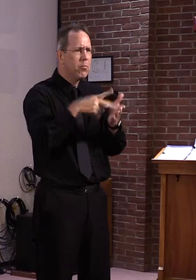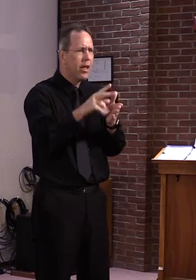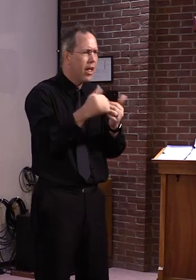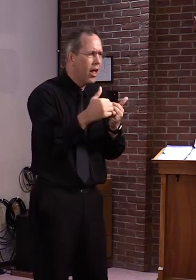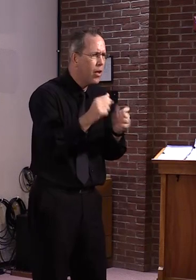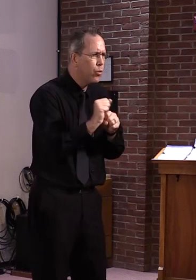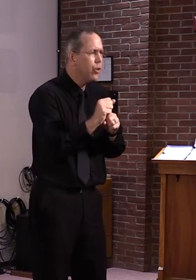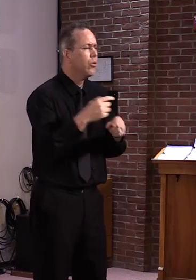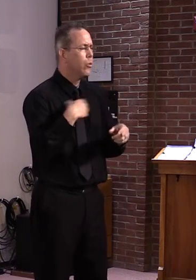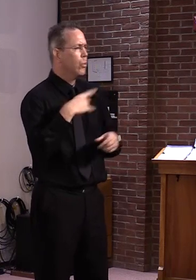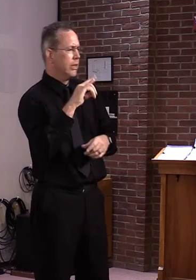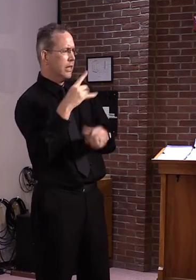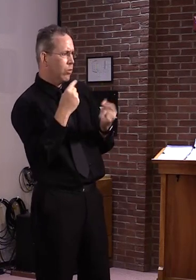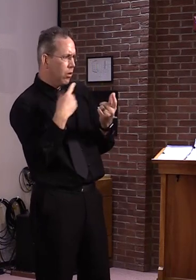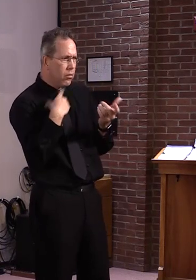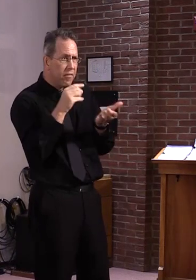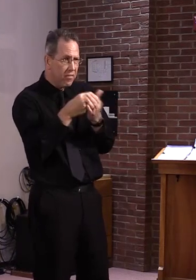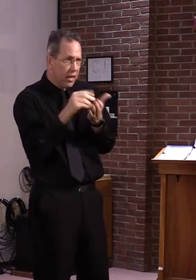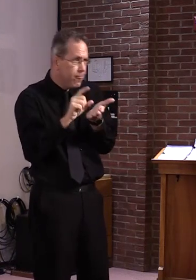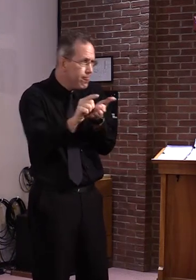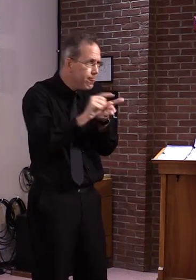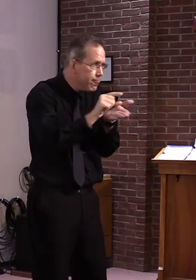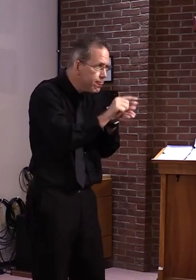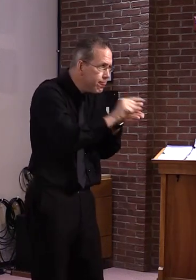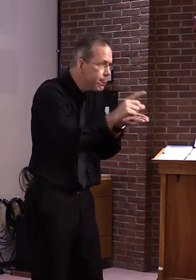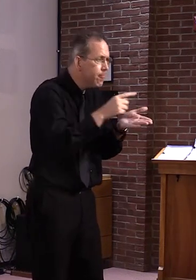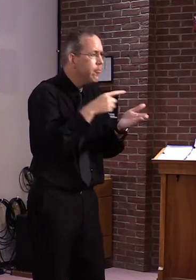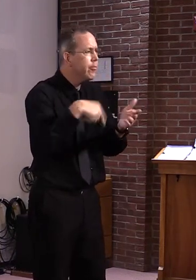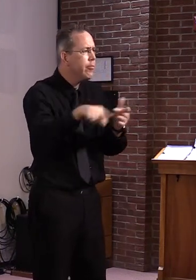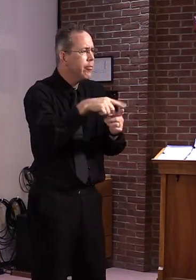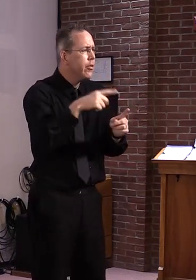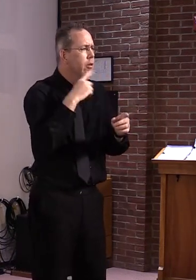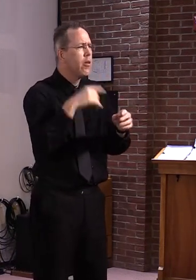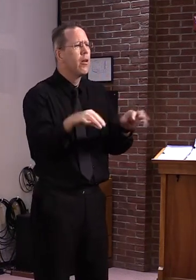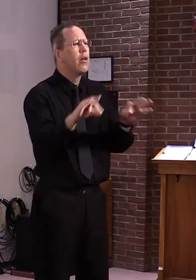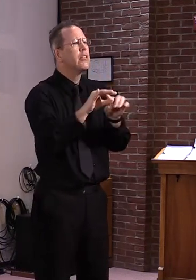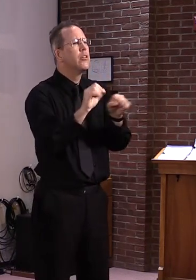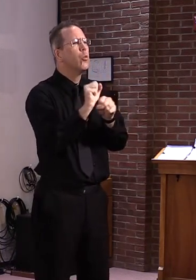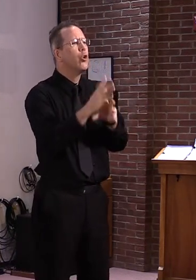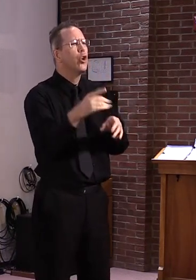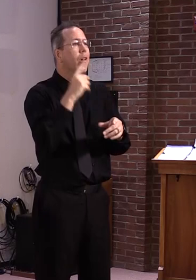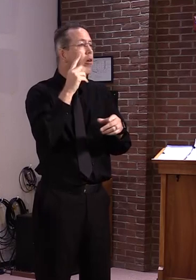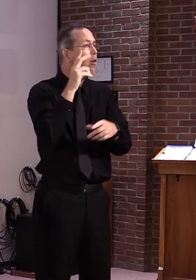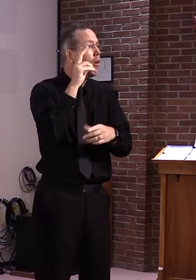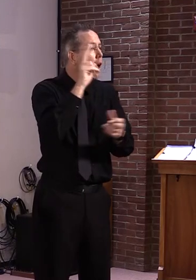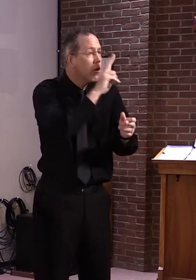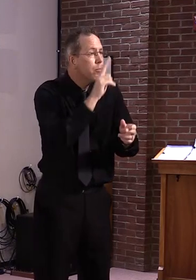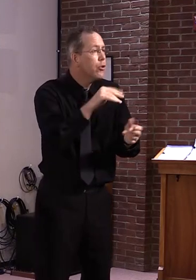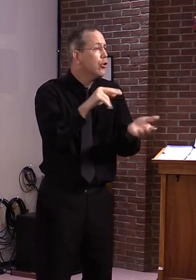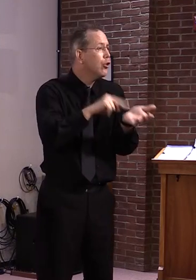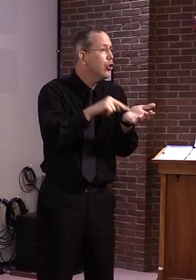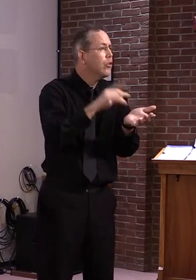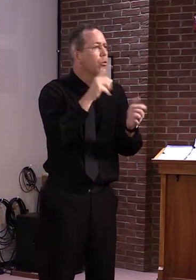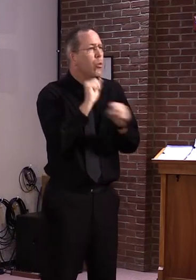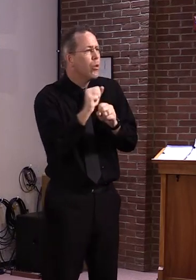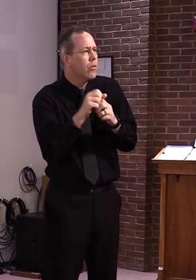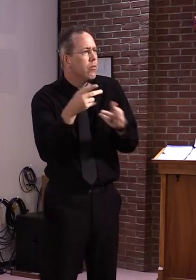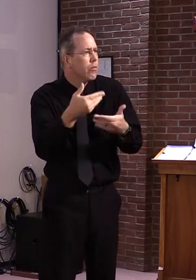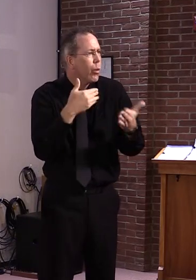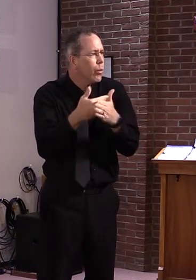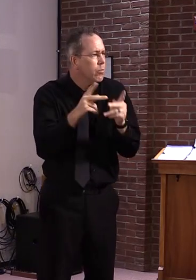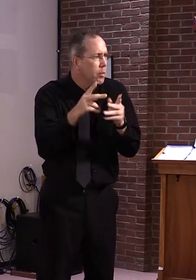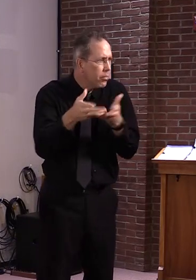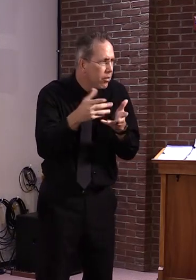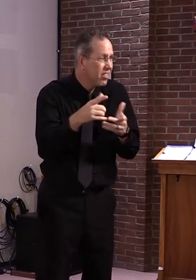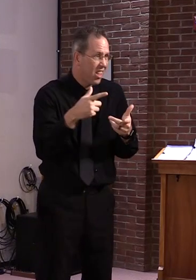essential workers, hazardous pay during the height of the pandemic for designated agencies